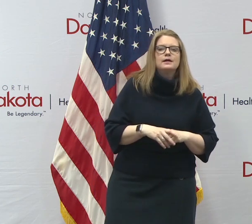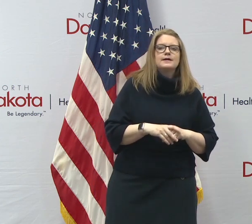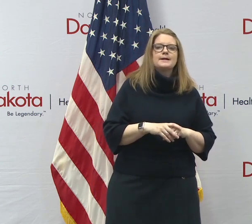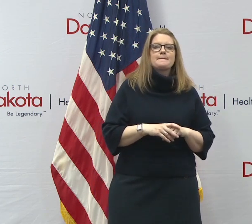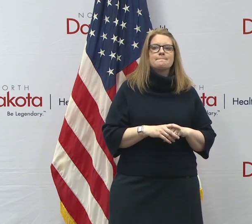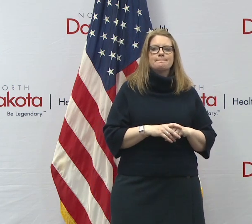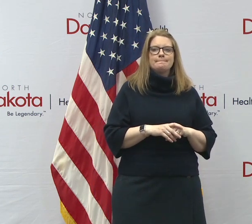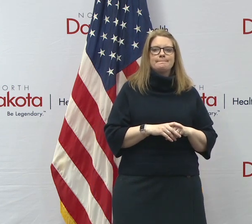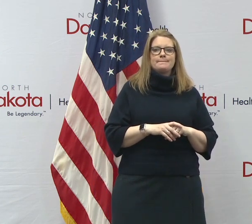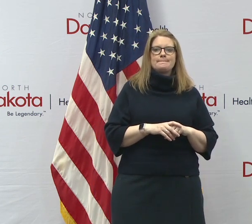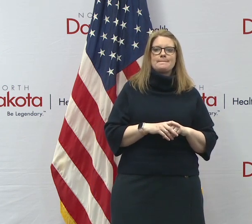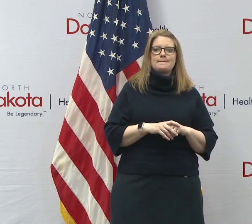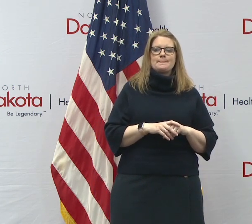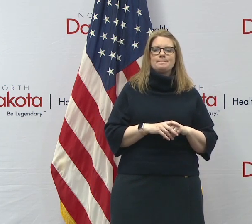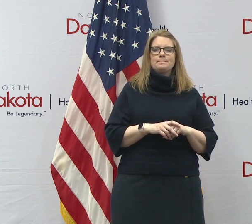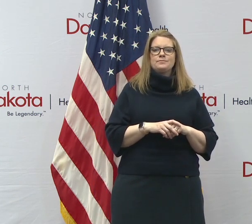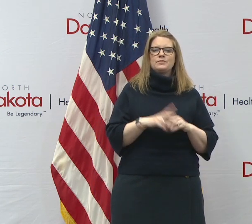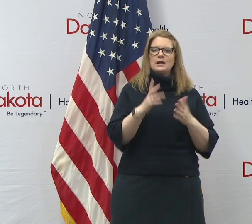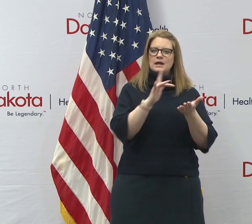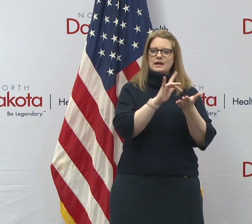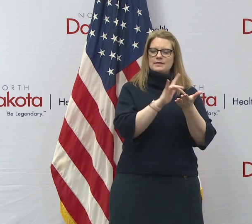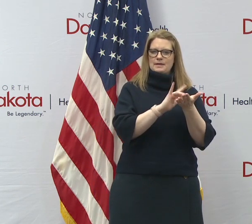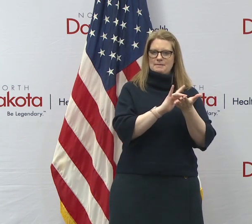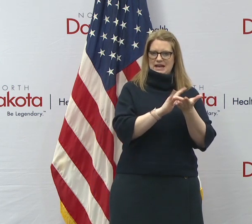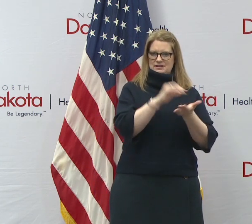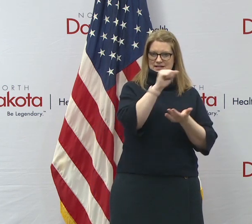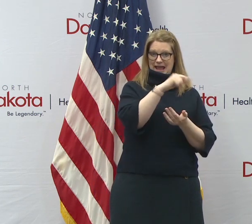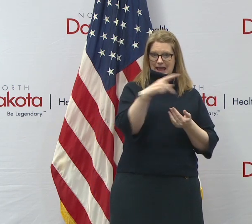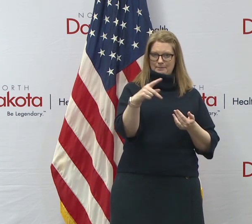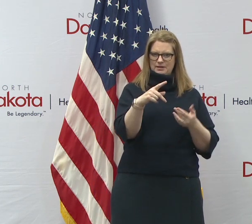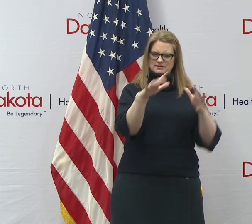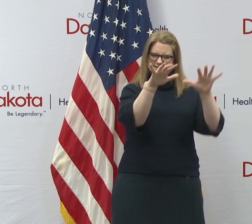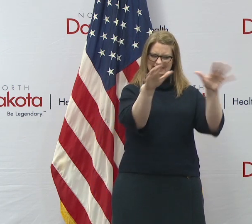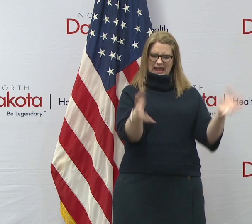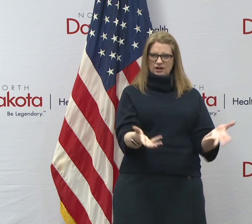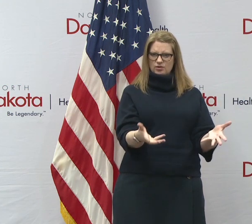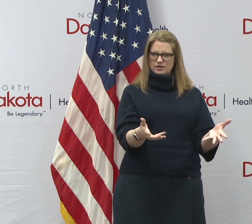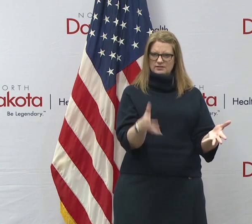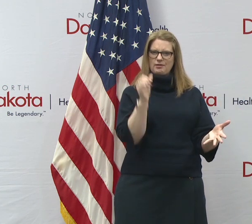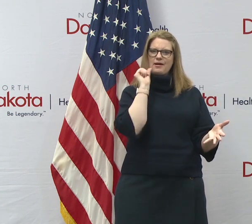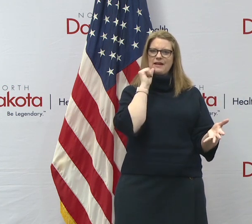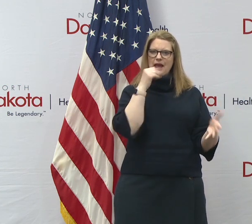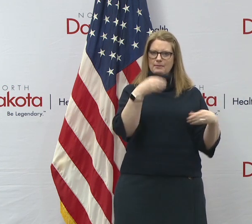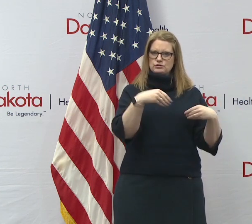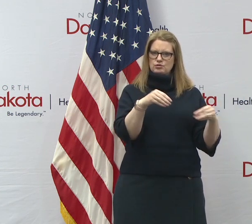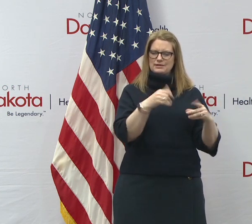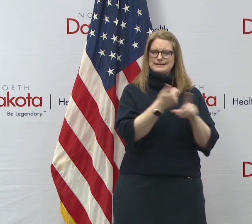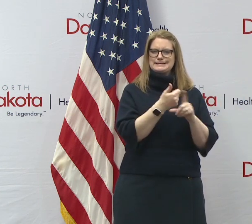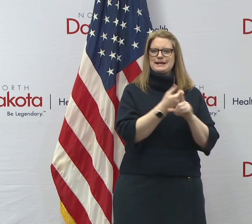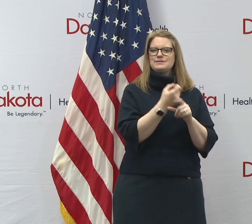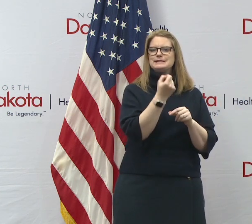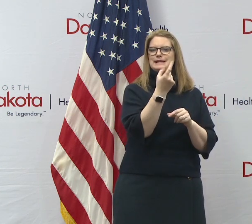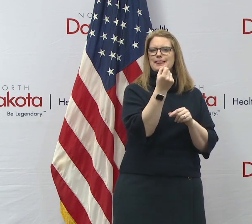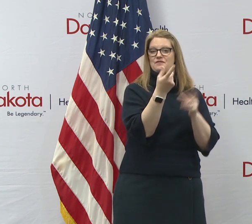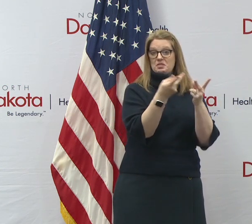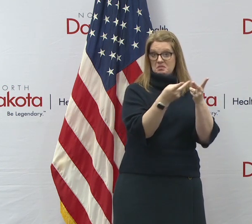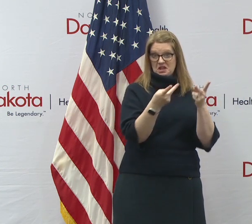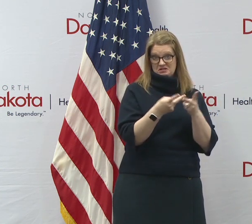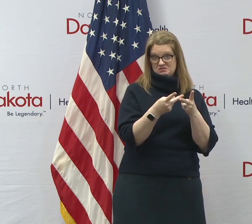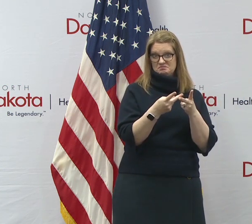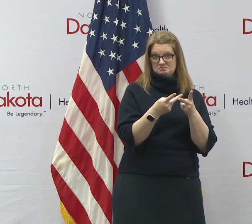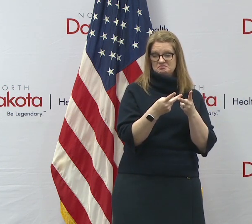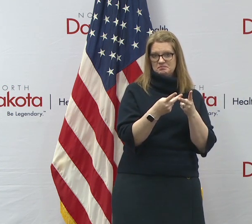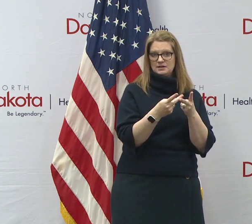the, uh, medical app category on the Apple store, it's in 11th place, uh, which is, uh,